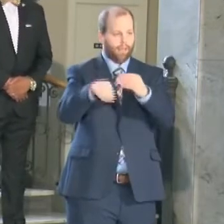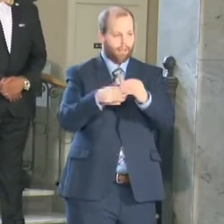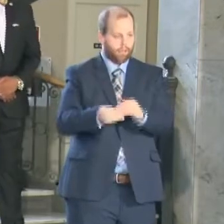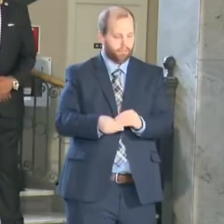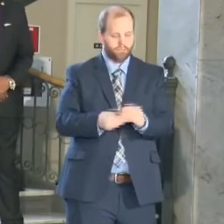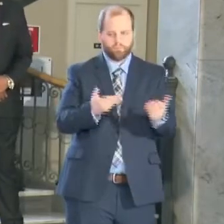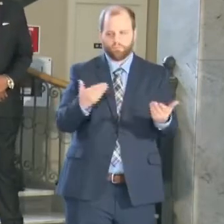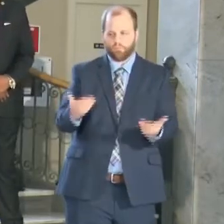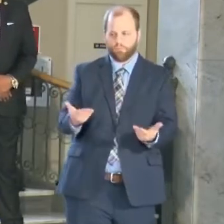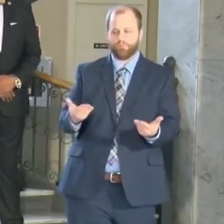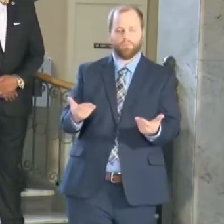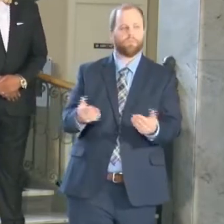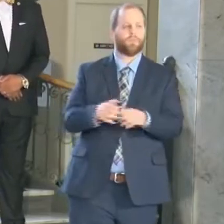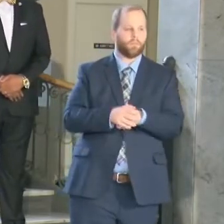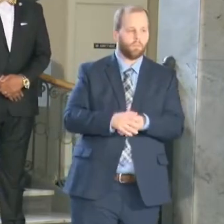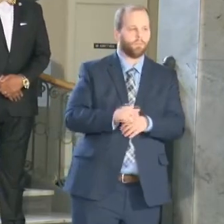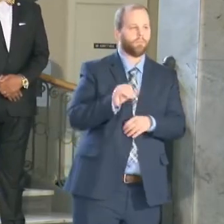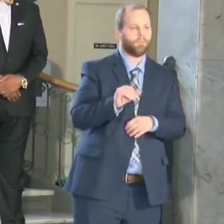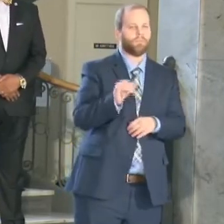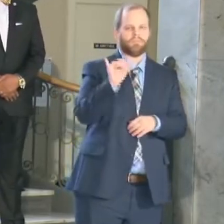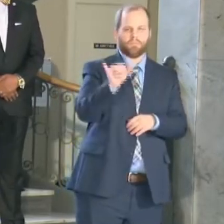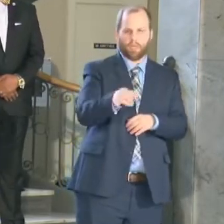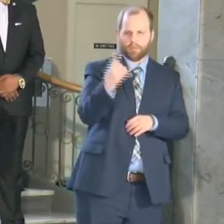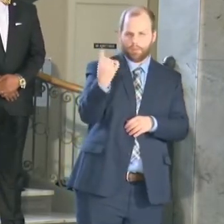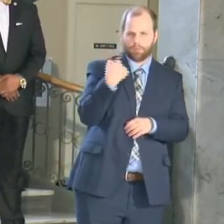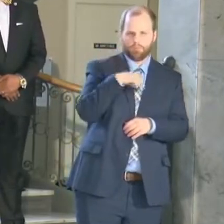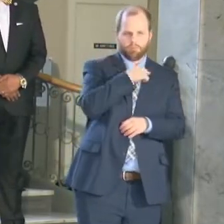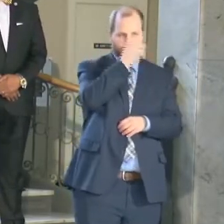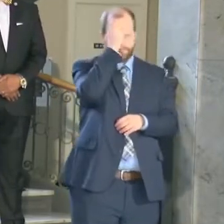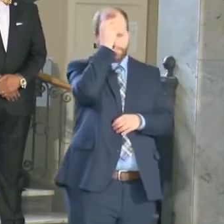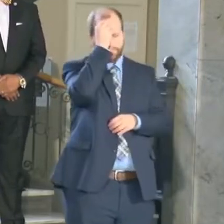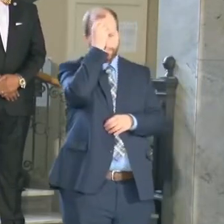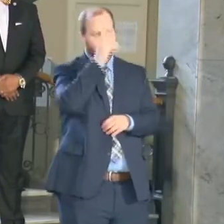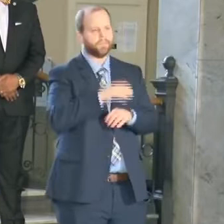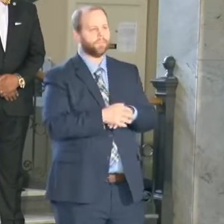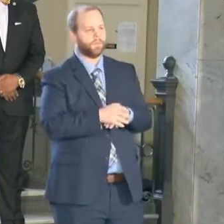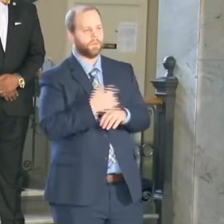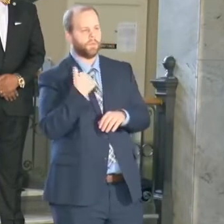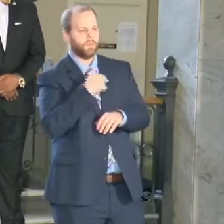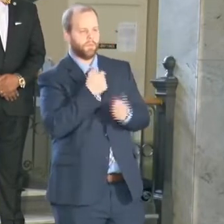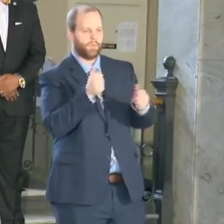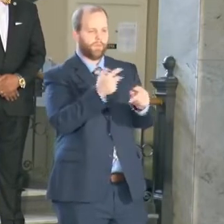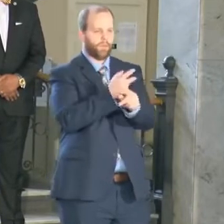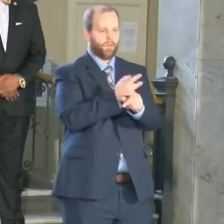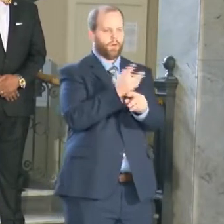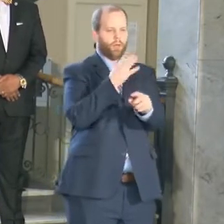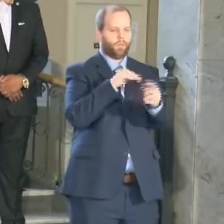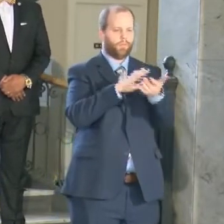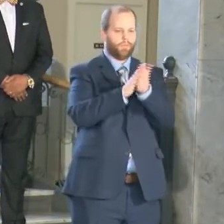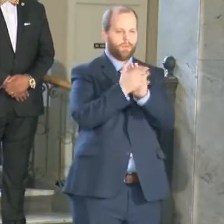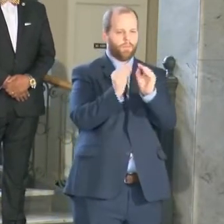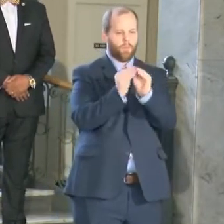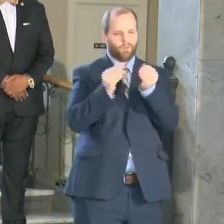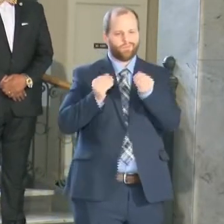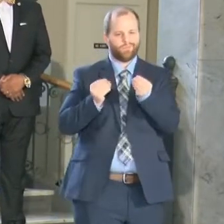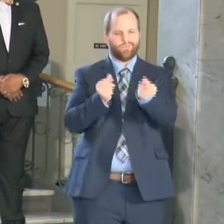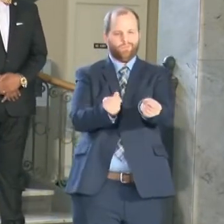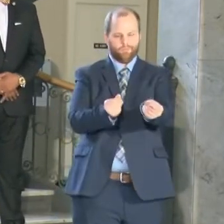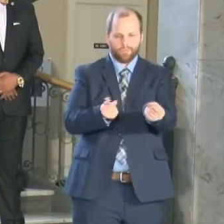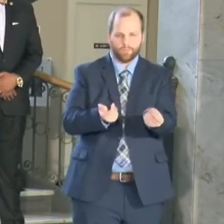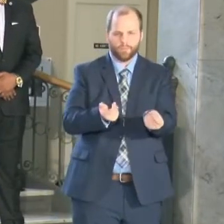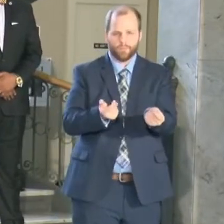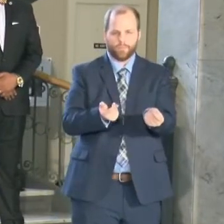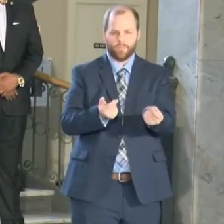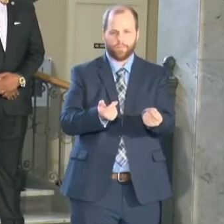always a something we're always looking at we're always looking at uh ways to to be more efficient you know we uh expect our